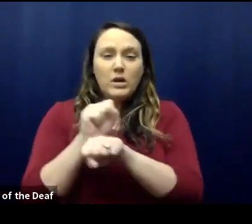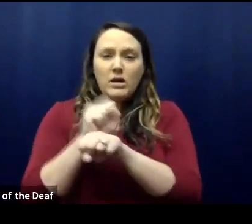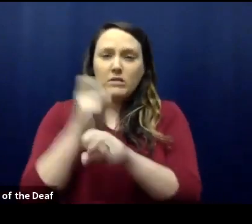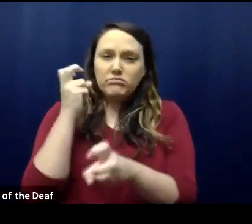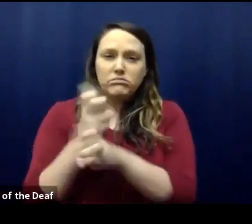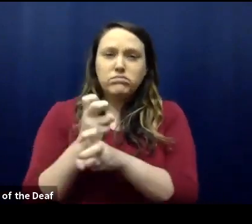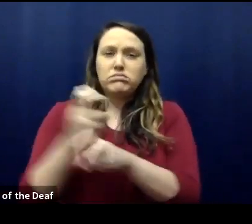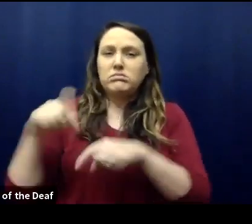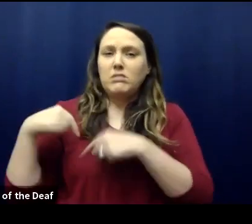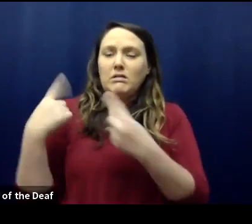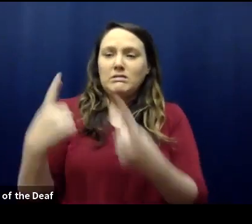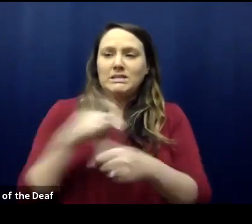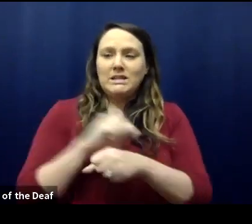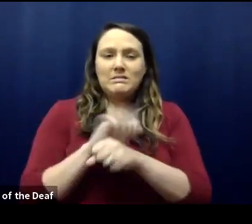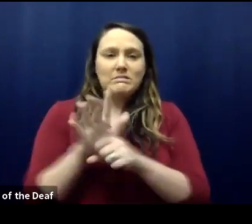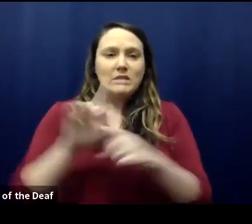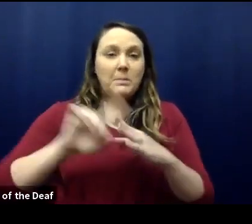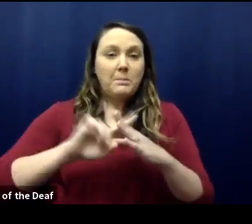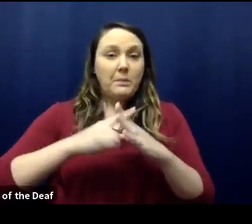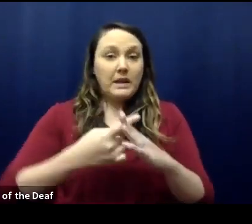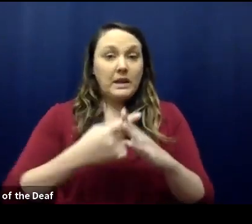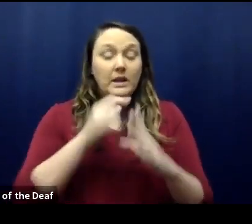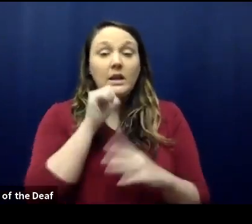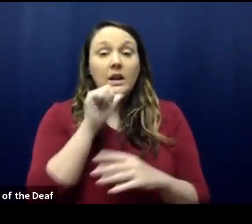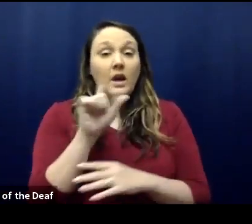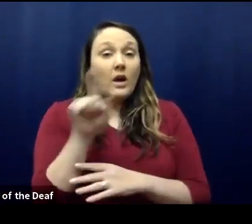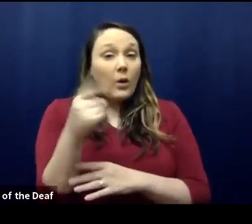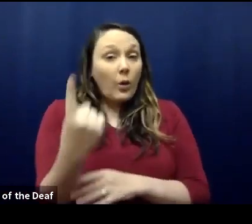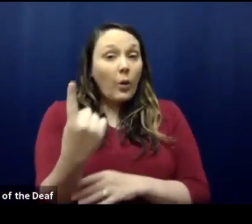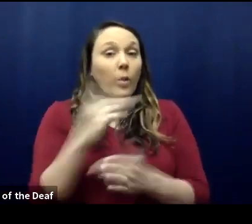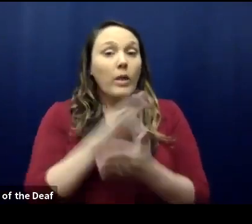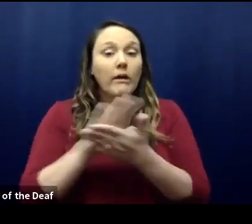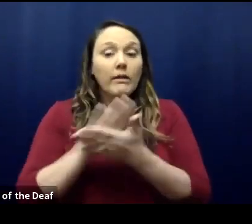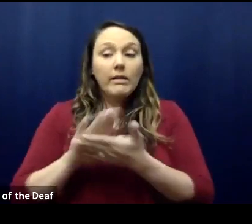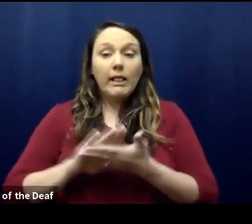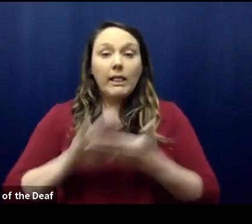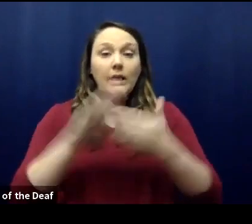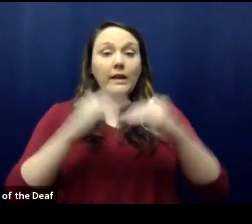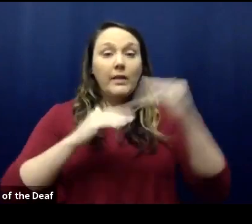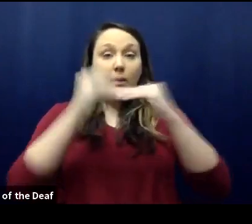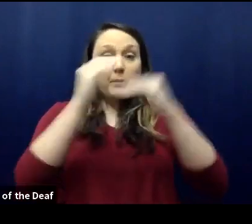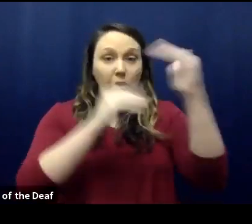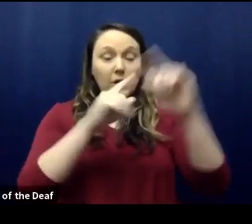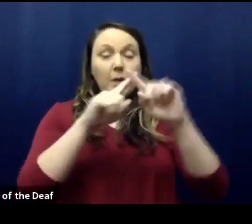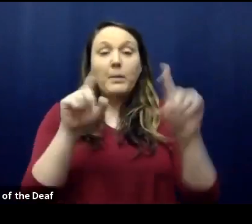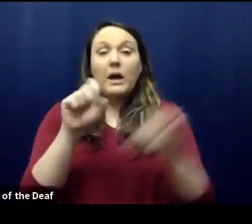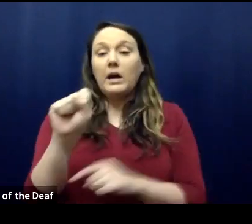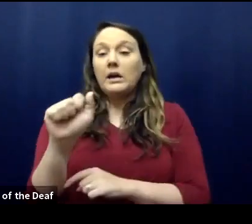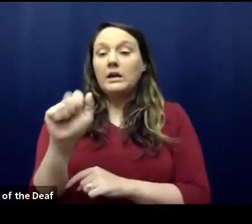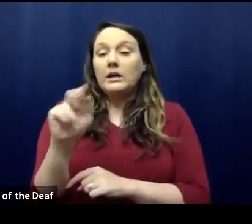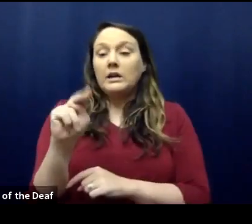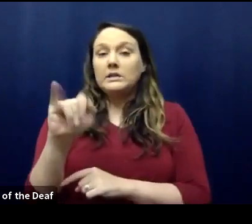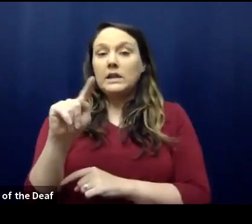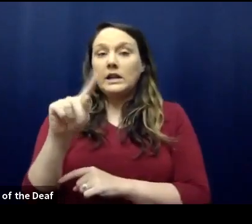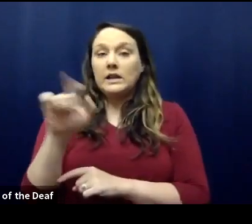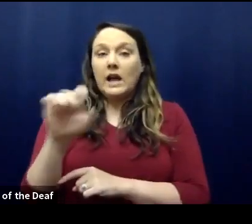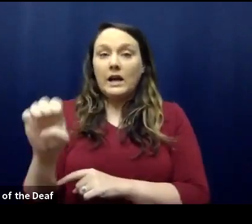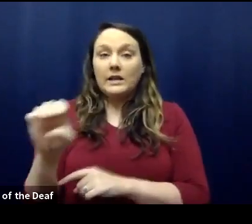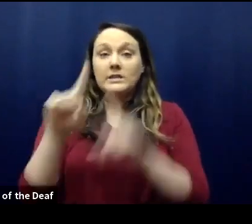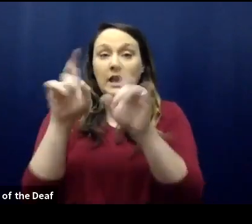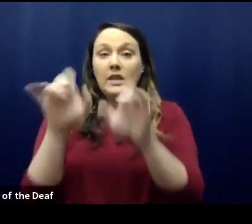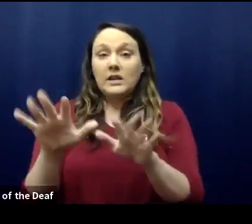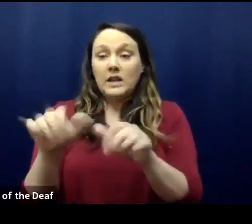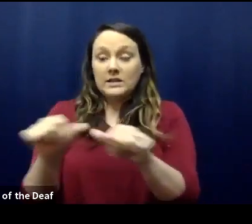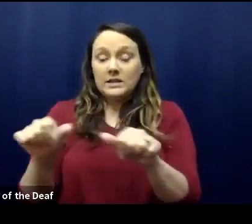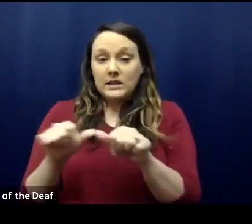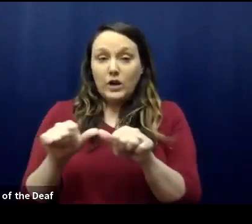pandemic began not only to keep our buildings clean but also sanitize our testing locations to keep our staff and the community